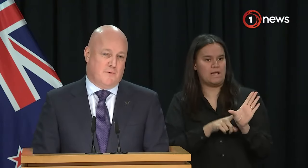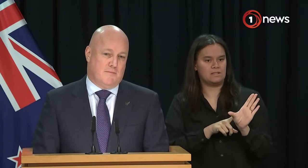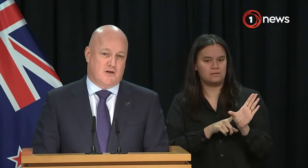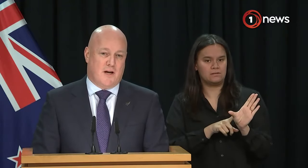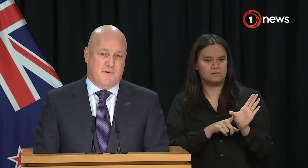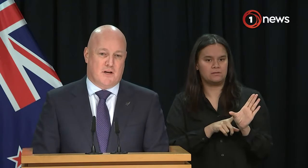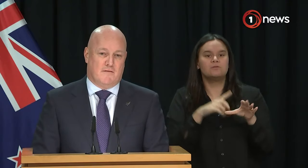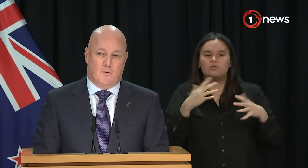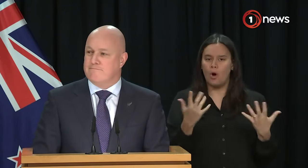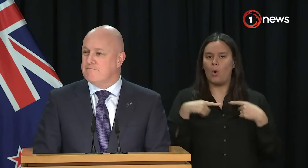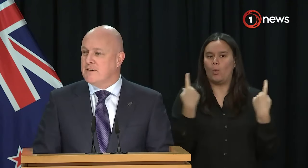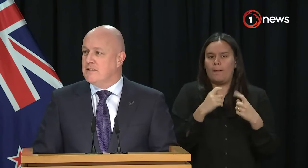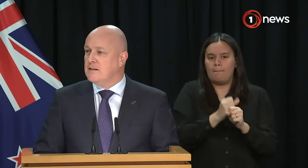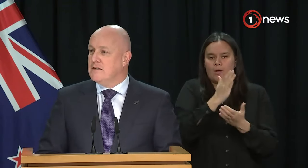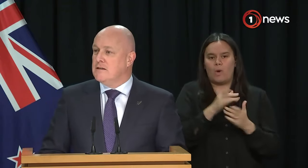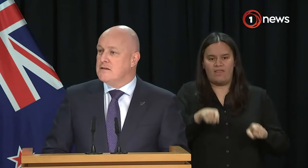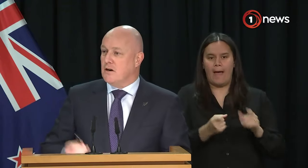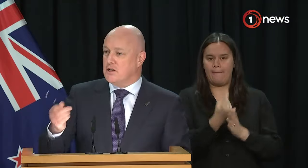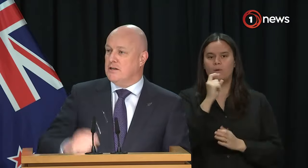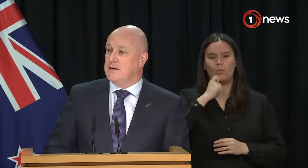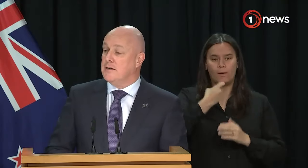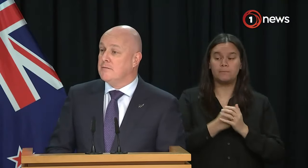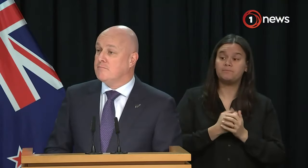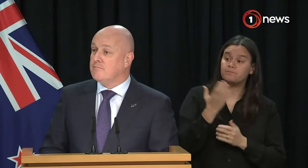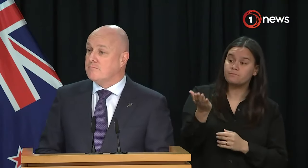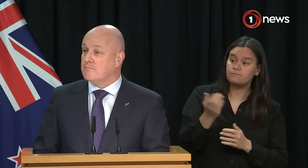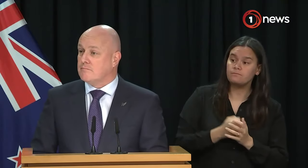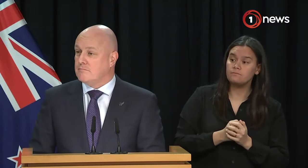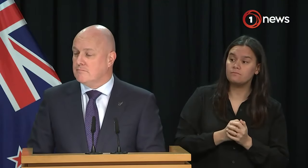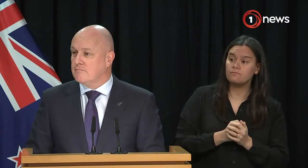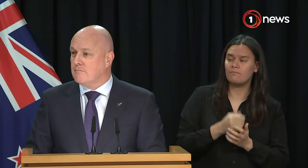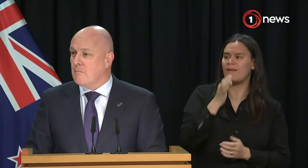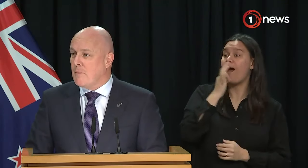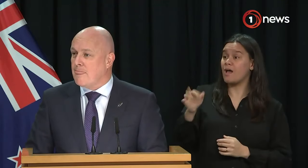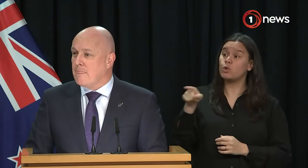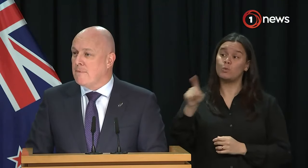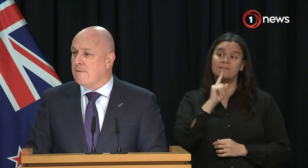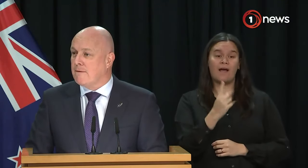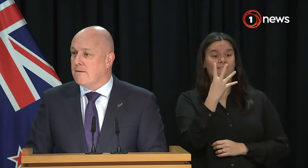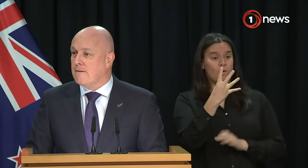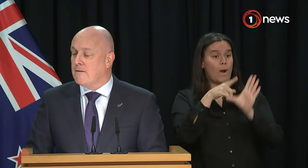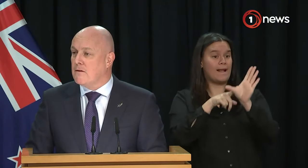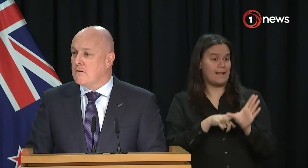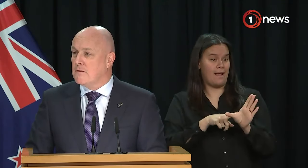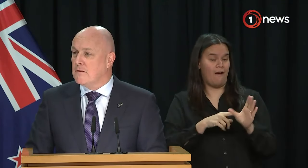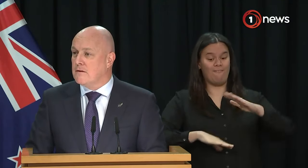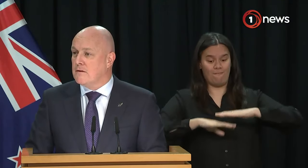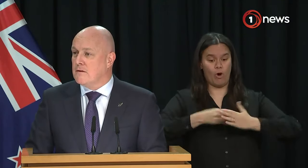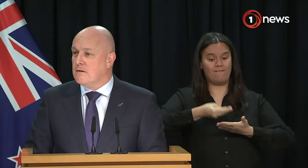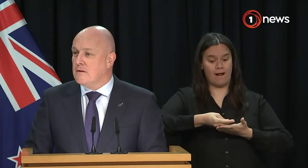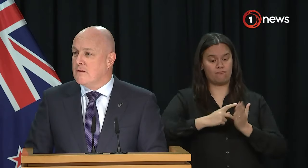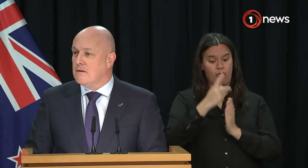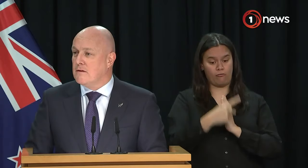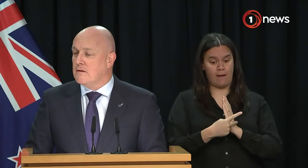to us, and that's what we're going to make sure happens going forward. You also just said four-year fully funded programs where we can, so that means